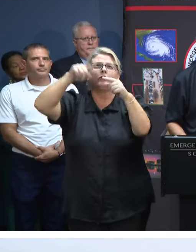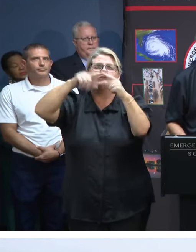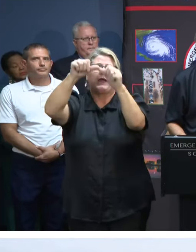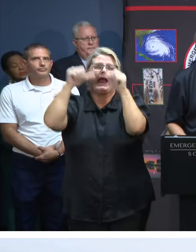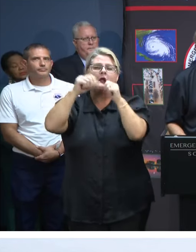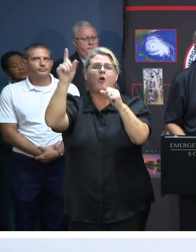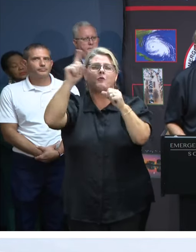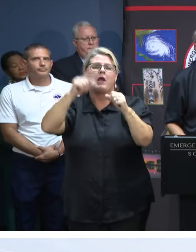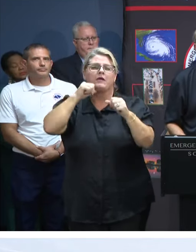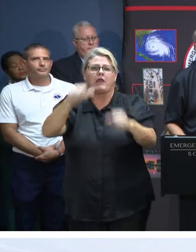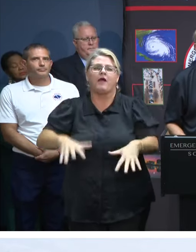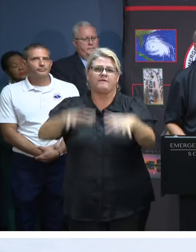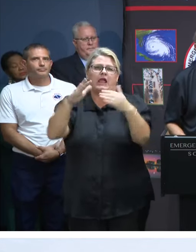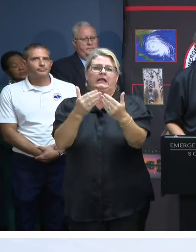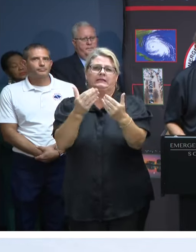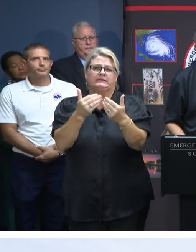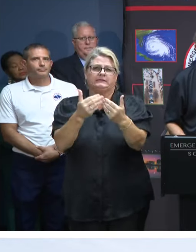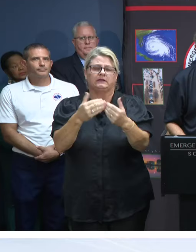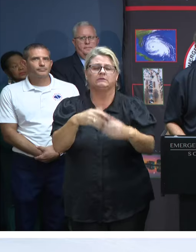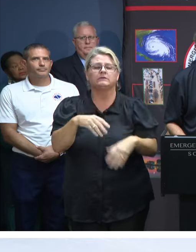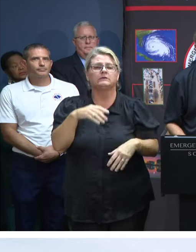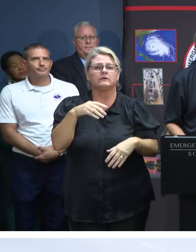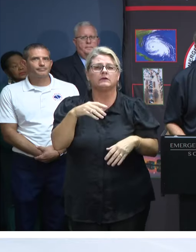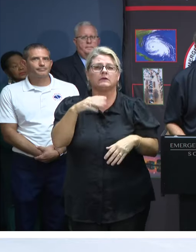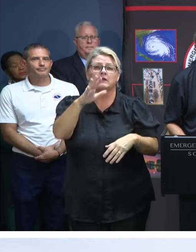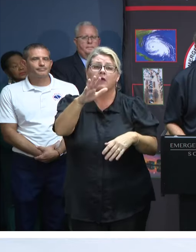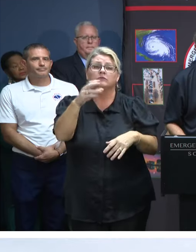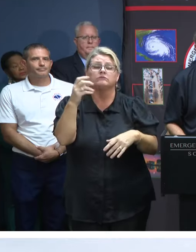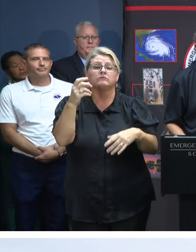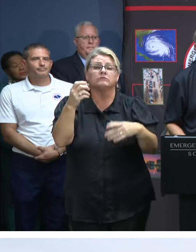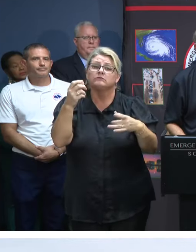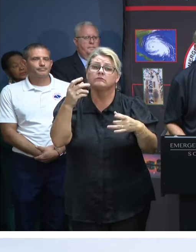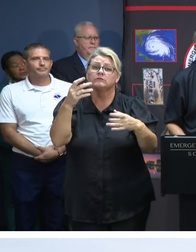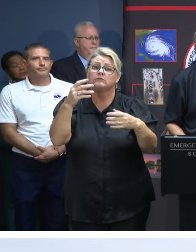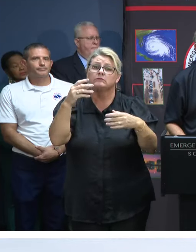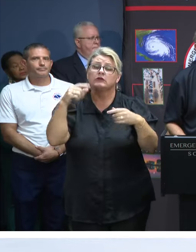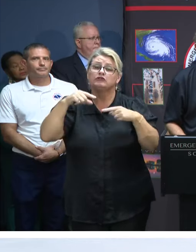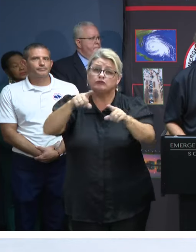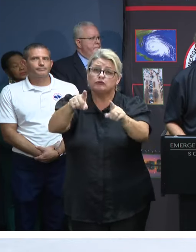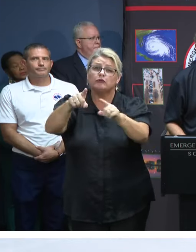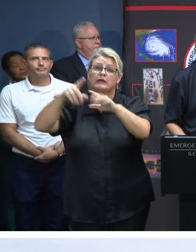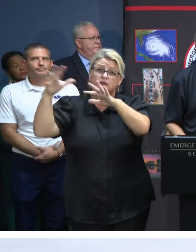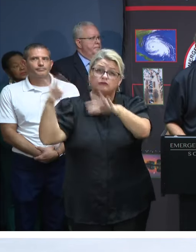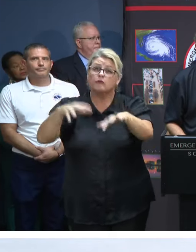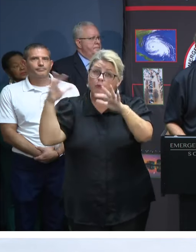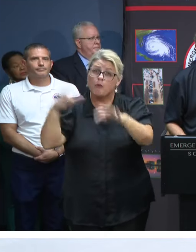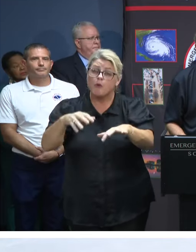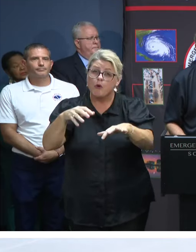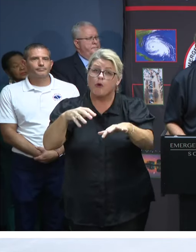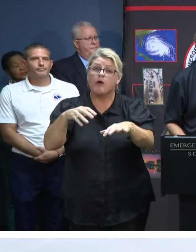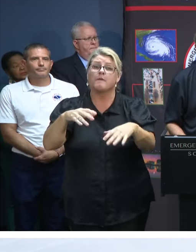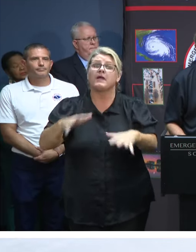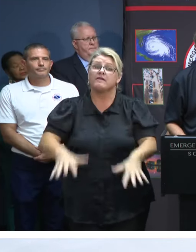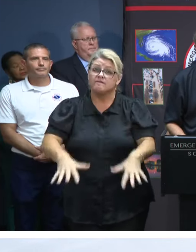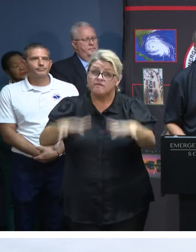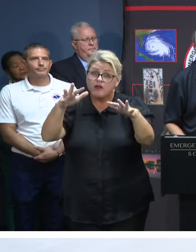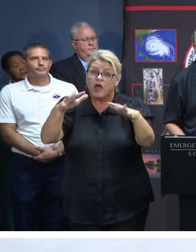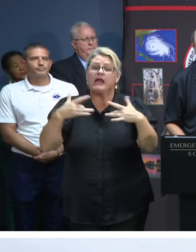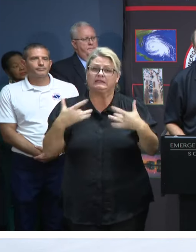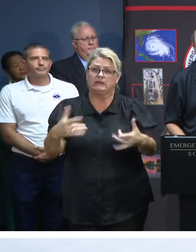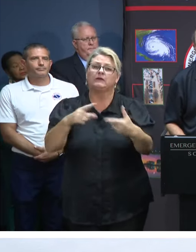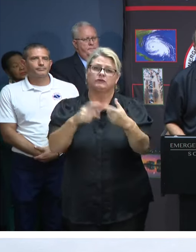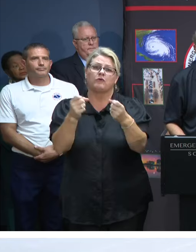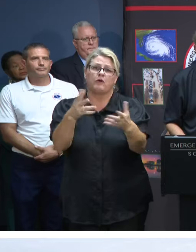flooding is the number one cause of fatalities in tropical storms. And you'll probably hear this again later,